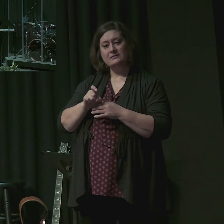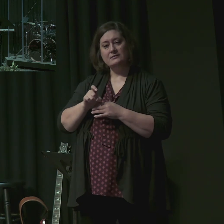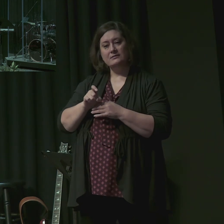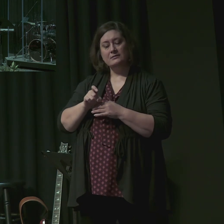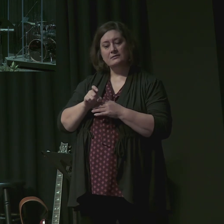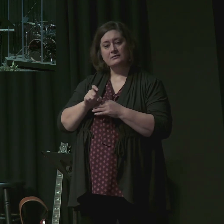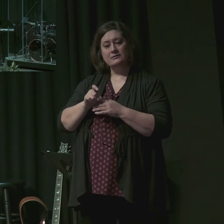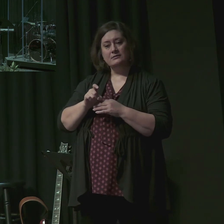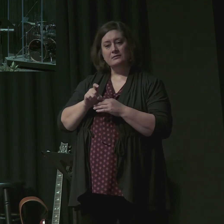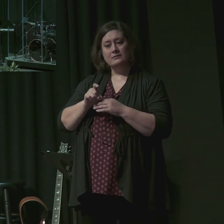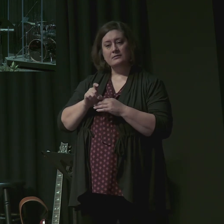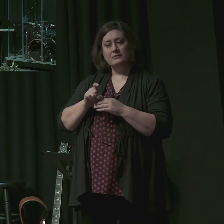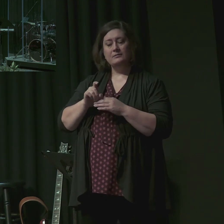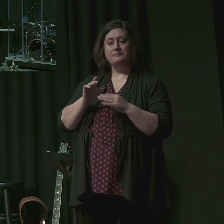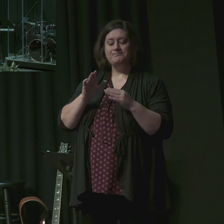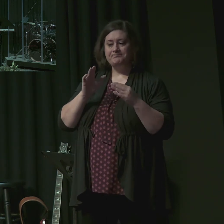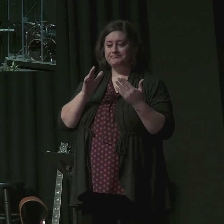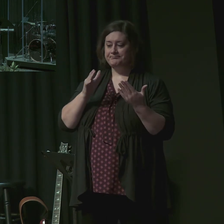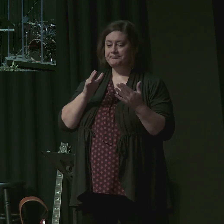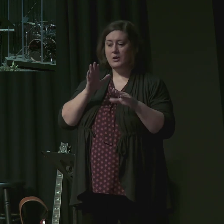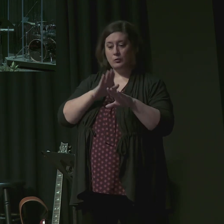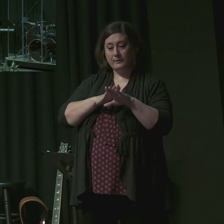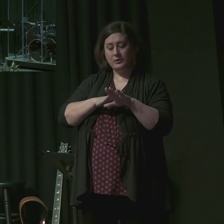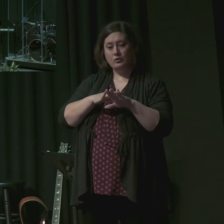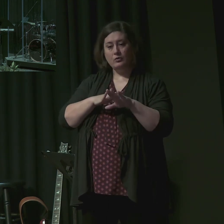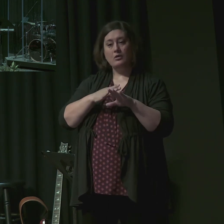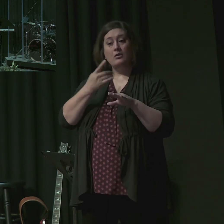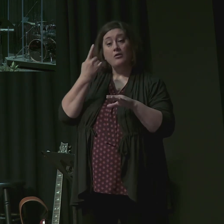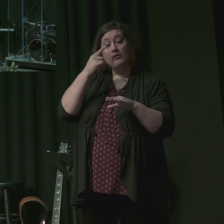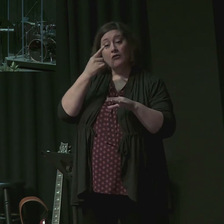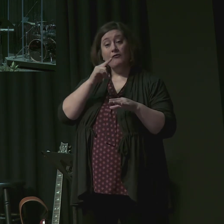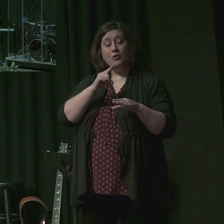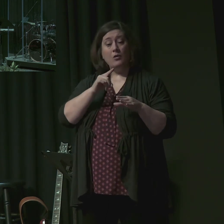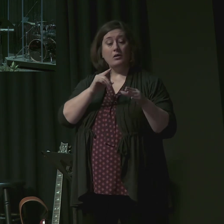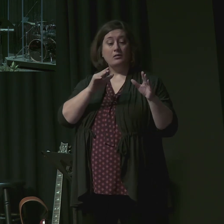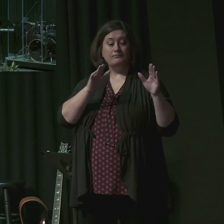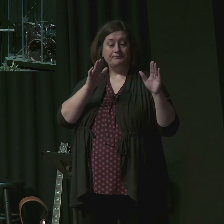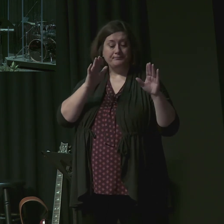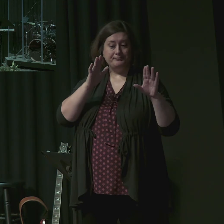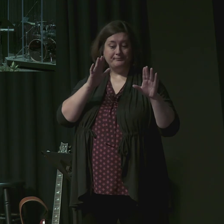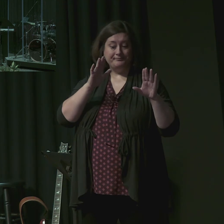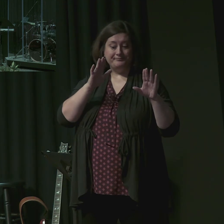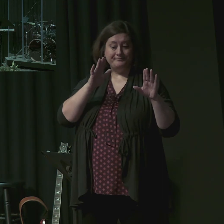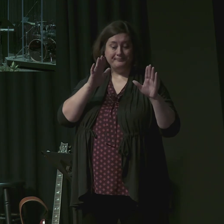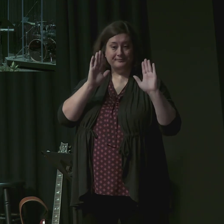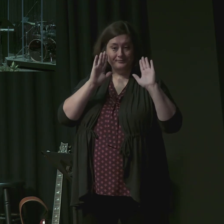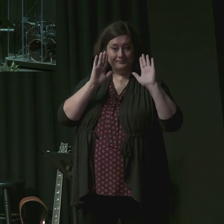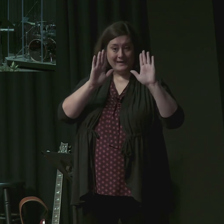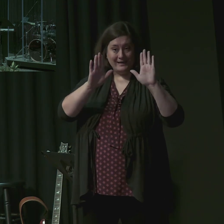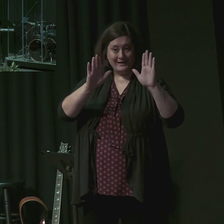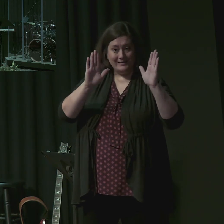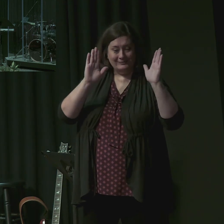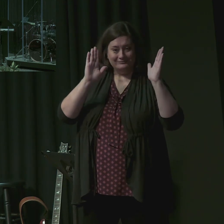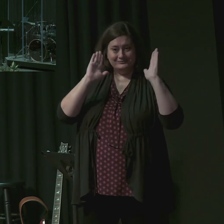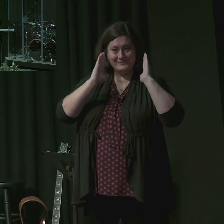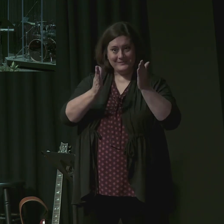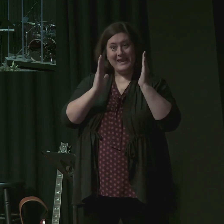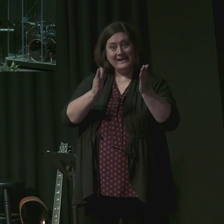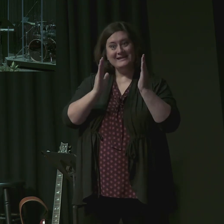It must be zined to gain the attention of the sinning ones and to cause them to halt from their sin. Those who sin